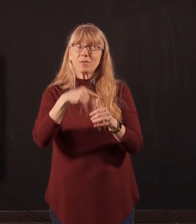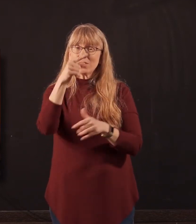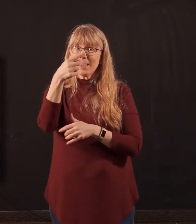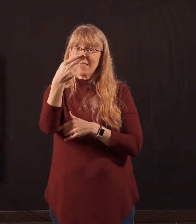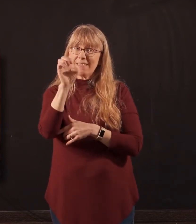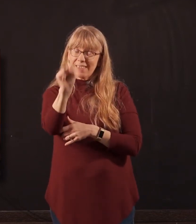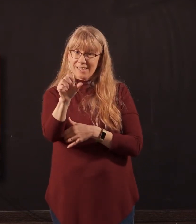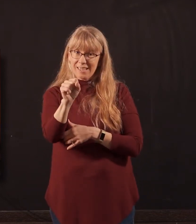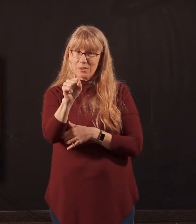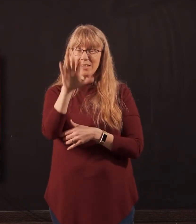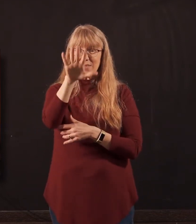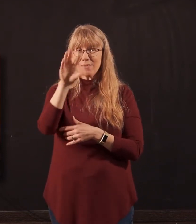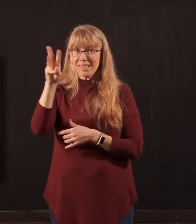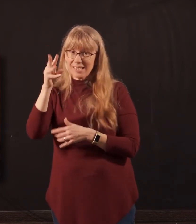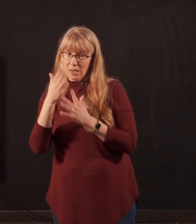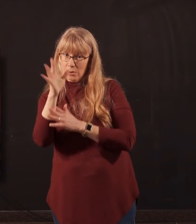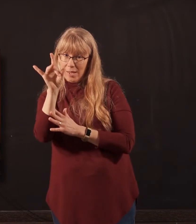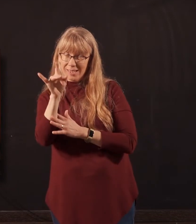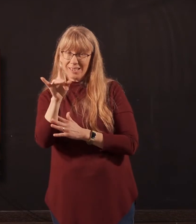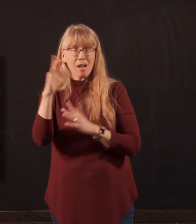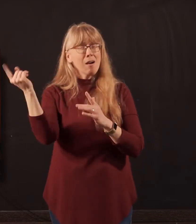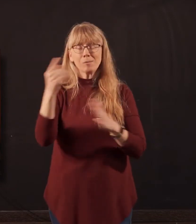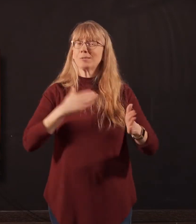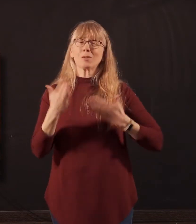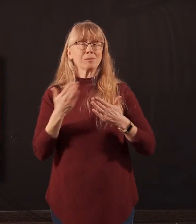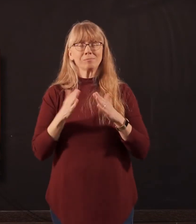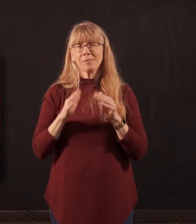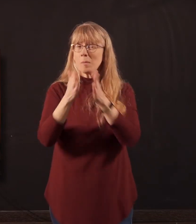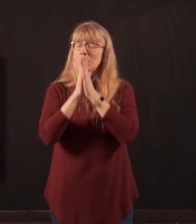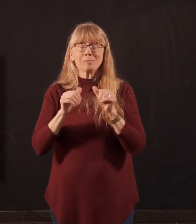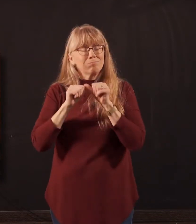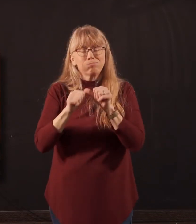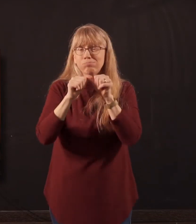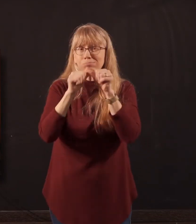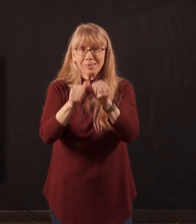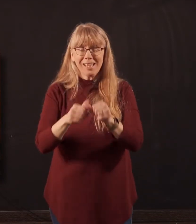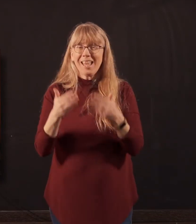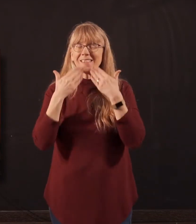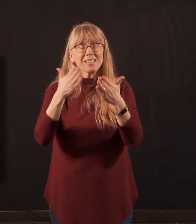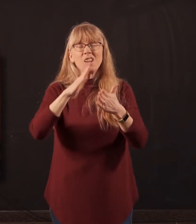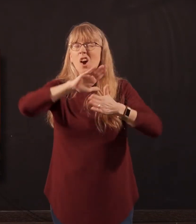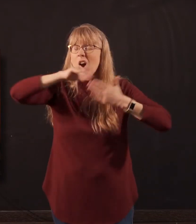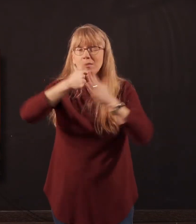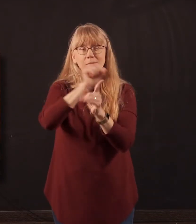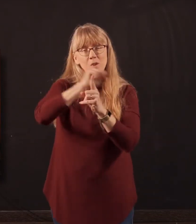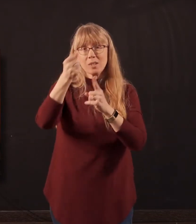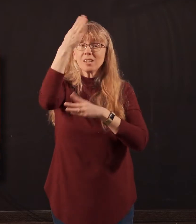16 through 18, Be joyful always, pray continually, and give thanks in all circumstances, for this is God's will for you and